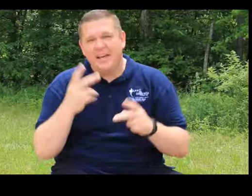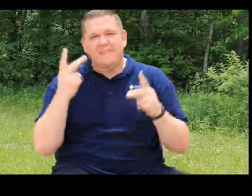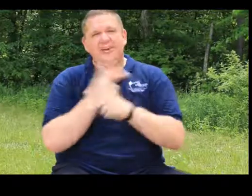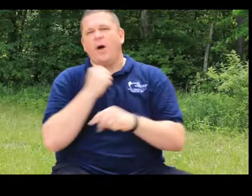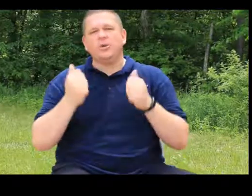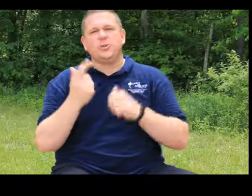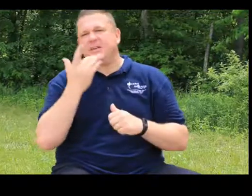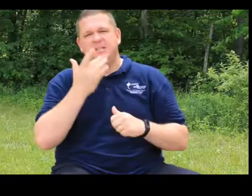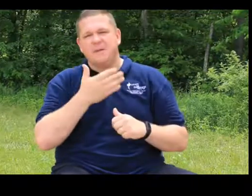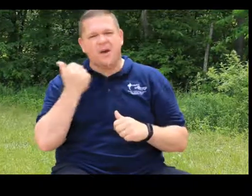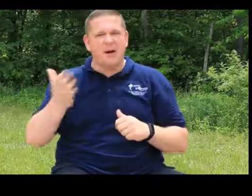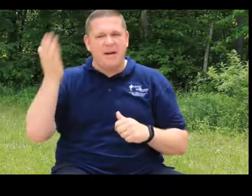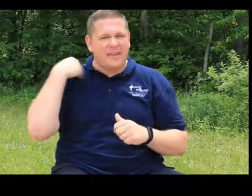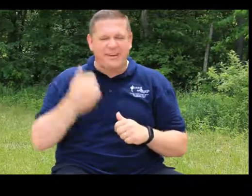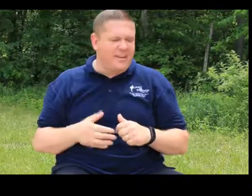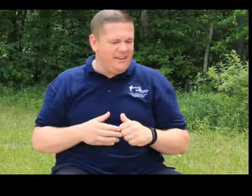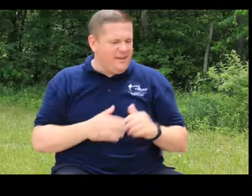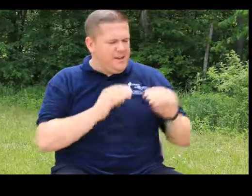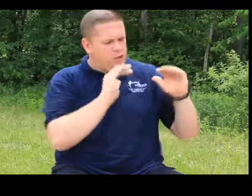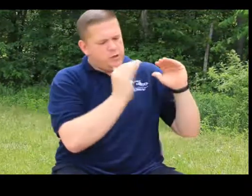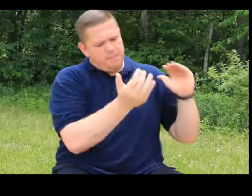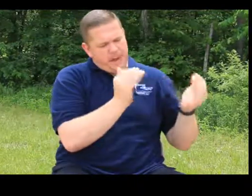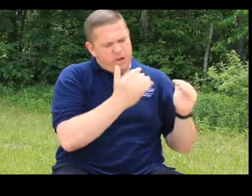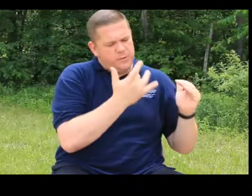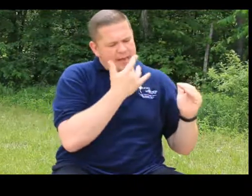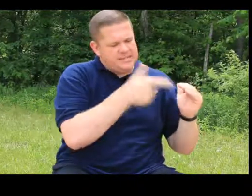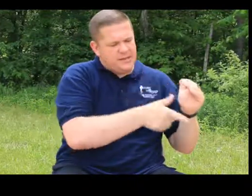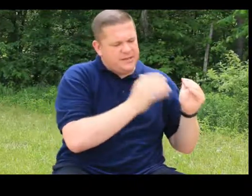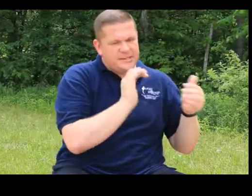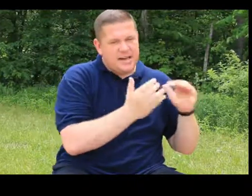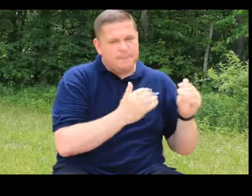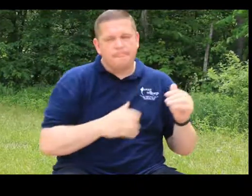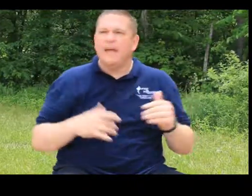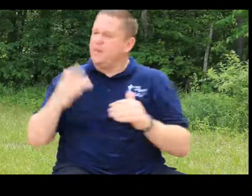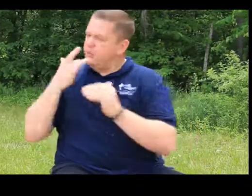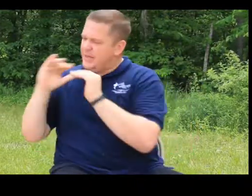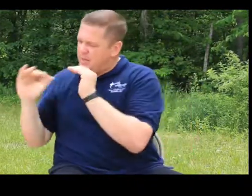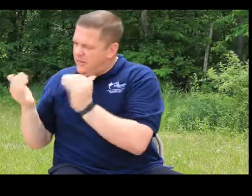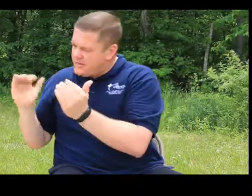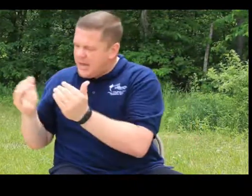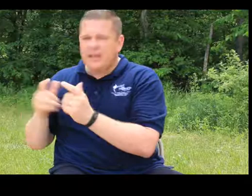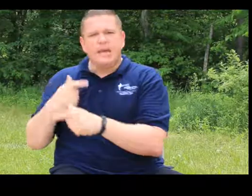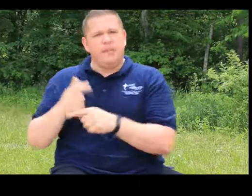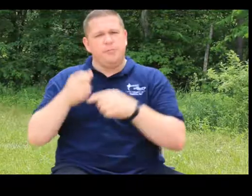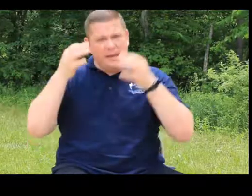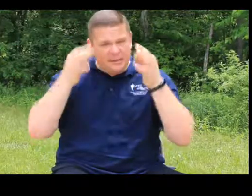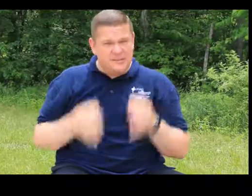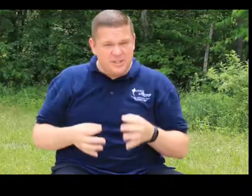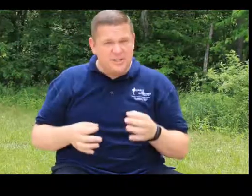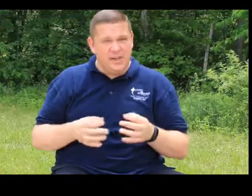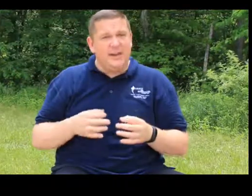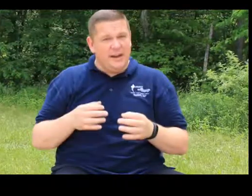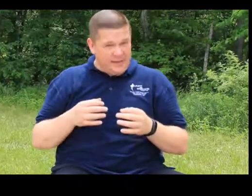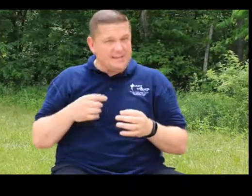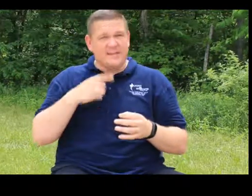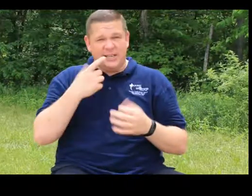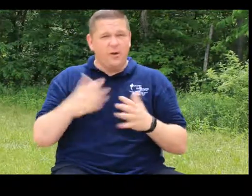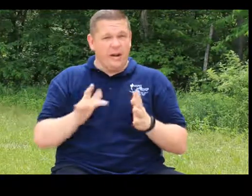figure out which one tastes better way back in the day. You would compare. You would taste on this side, then you would taste on this side, and then you'd make a decision. And as I said already,